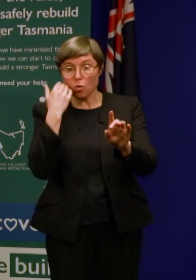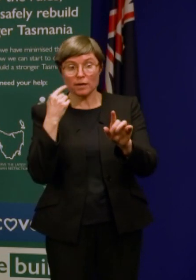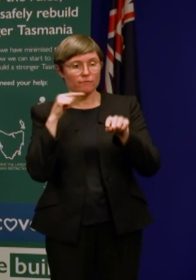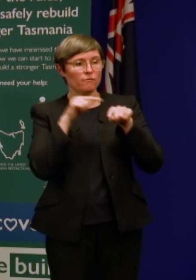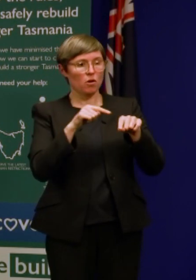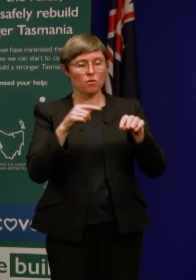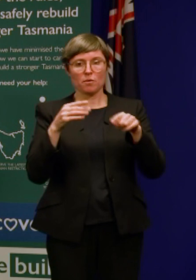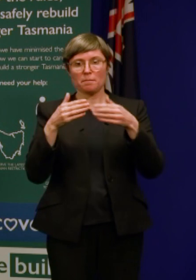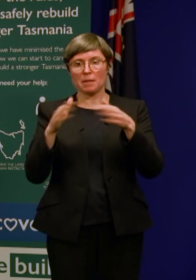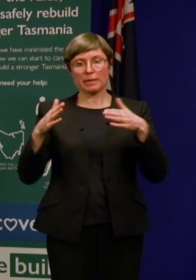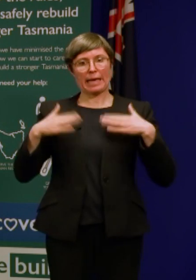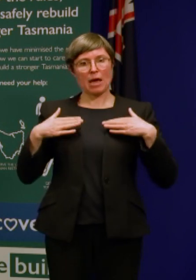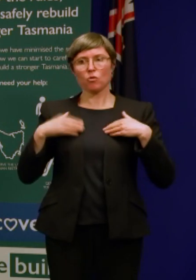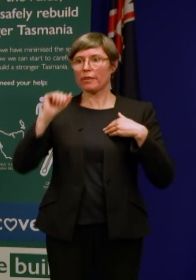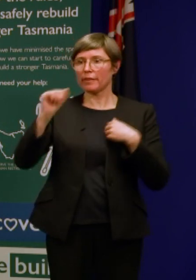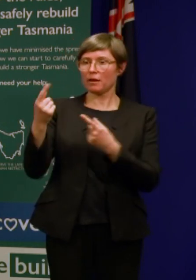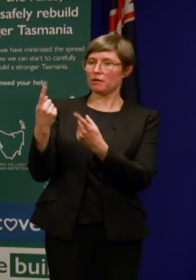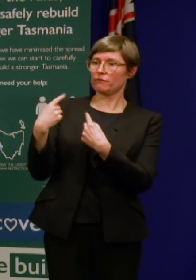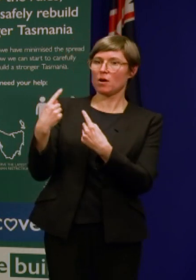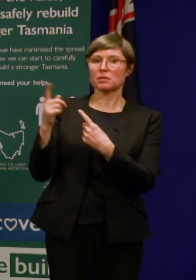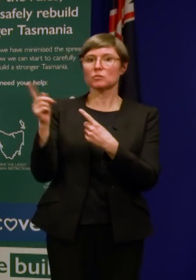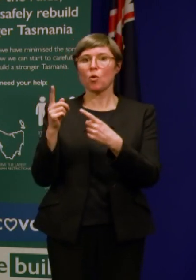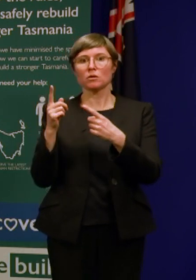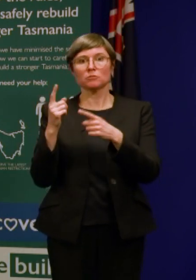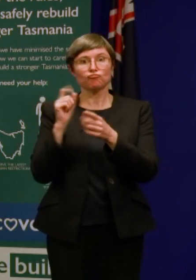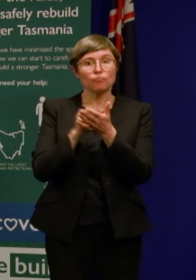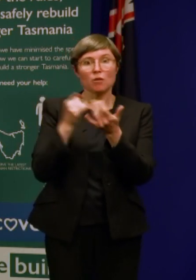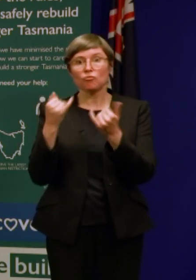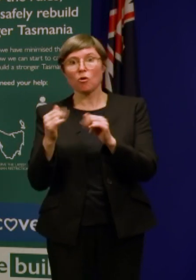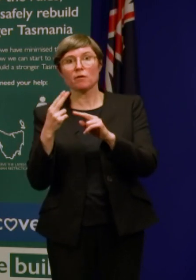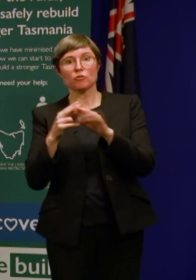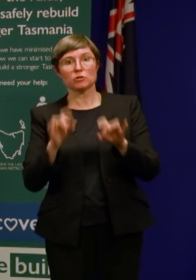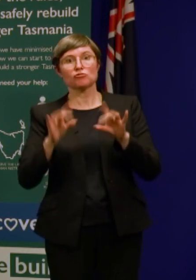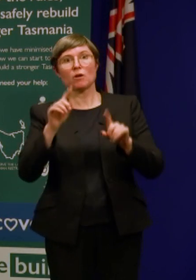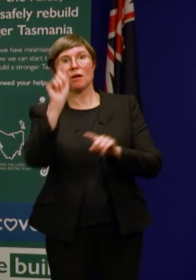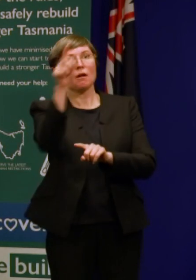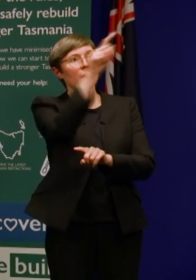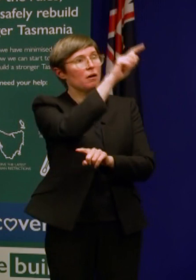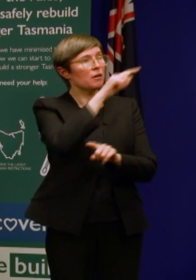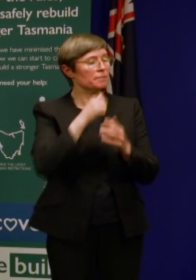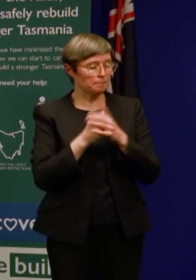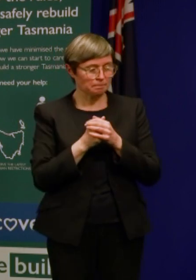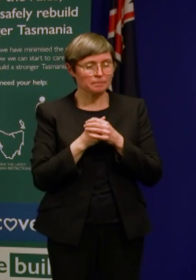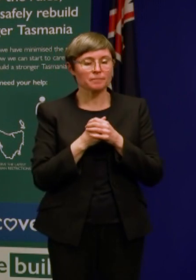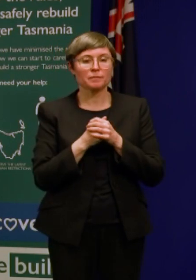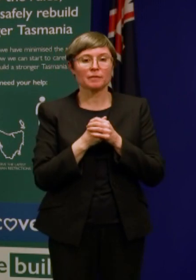their view on other jurisdictions around the country. At this stage, I'd be fair to say,